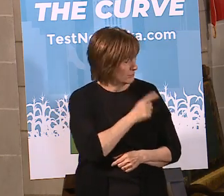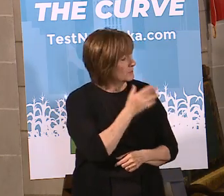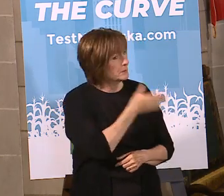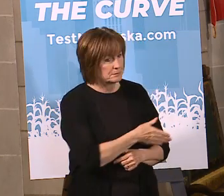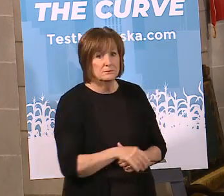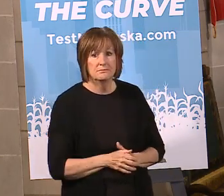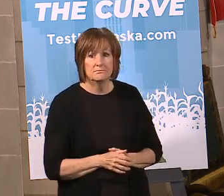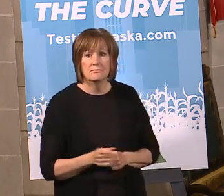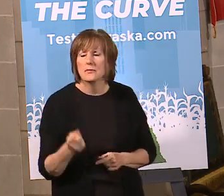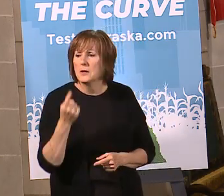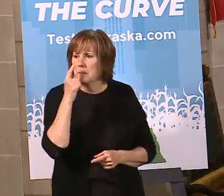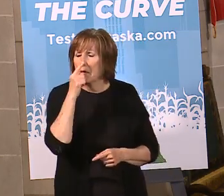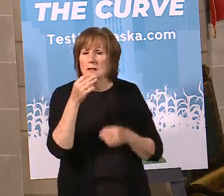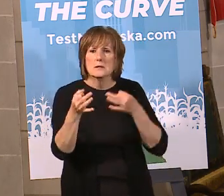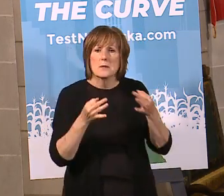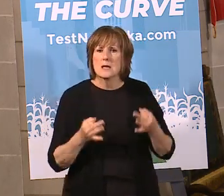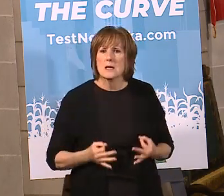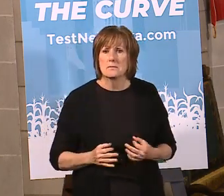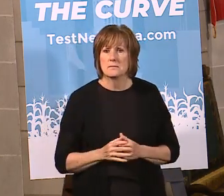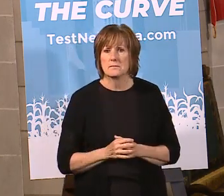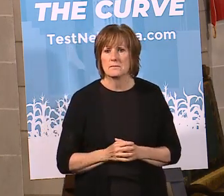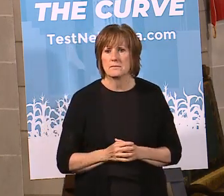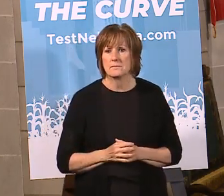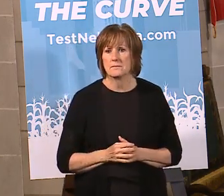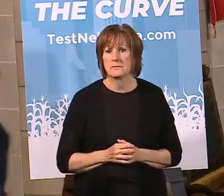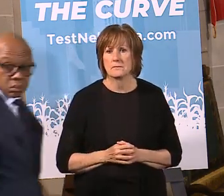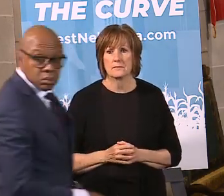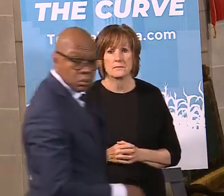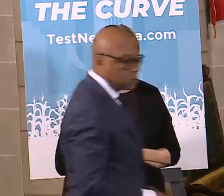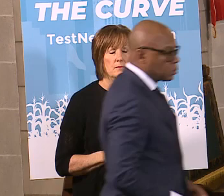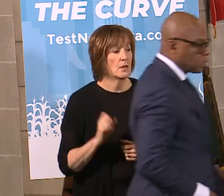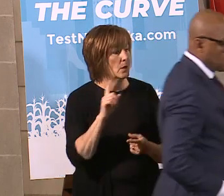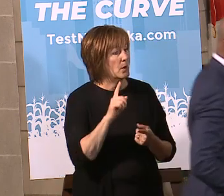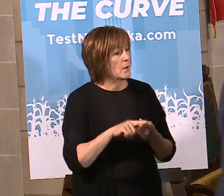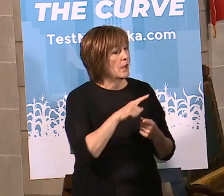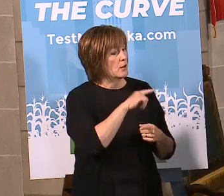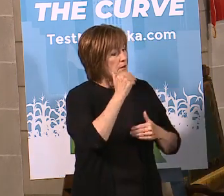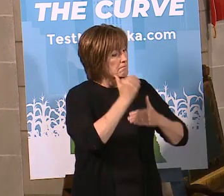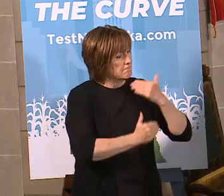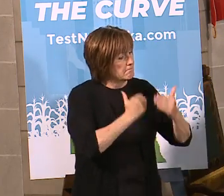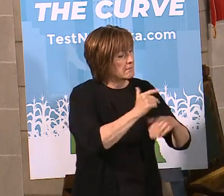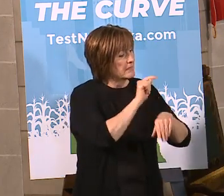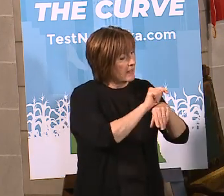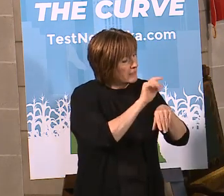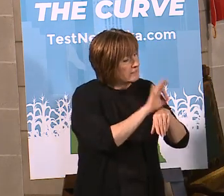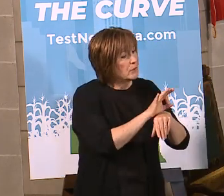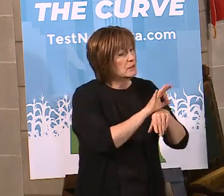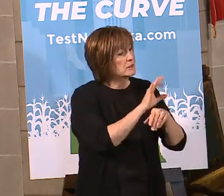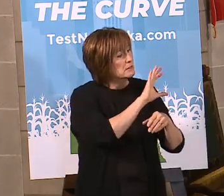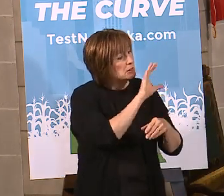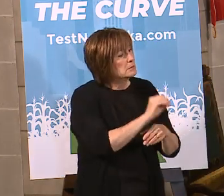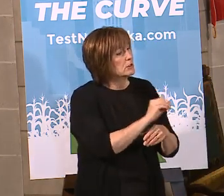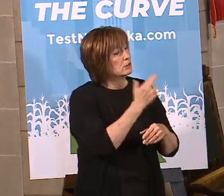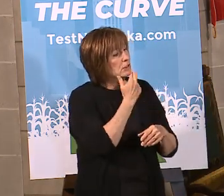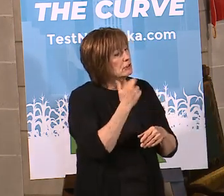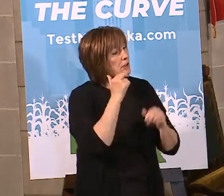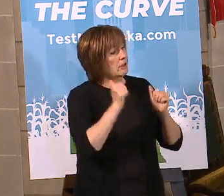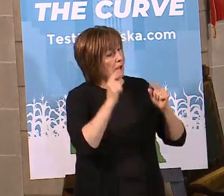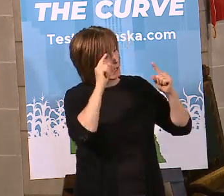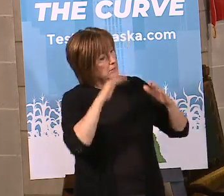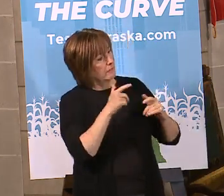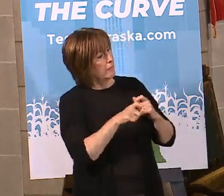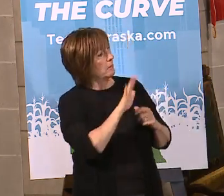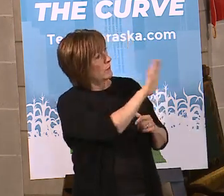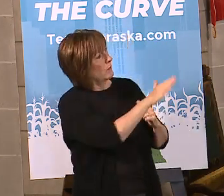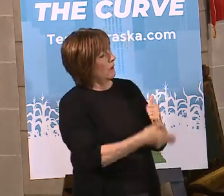Do you mind just explaining how it looks when you guys get it going, what companies or restaurants or whoever you're working with? What and expect from your